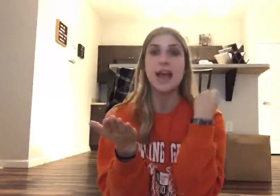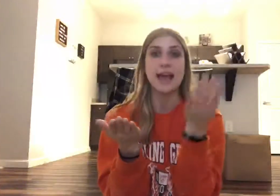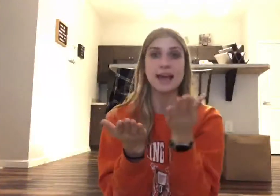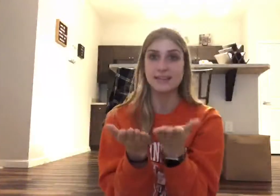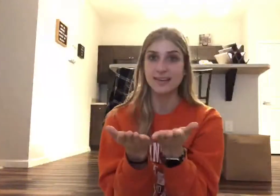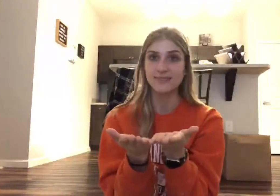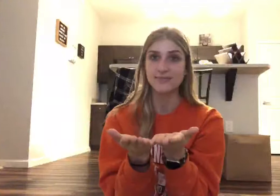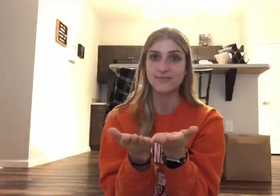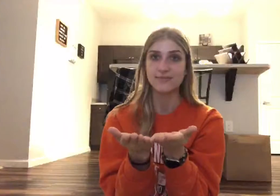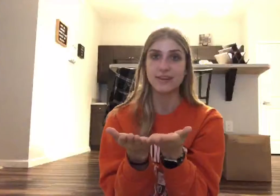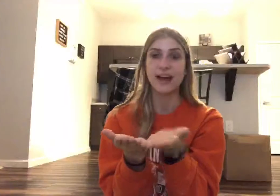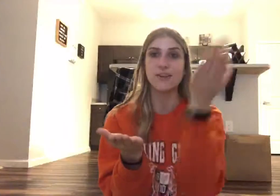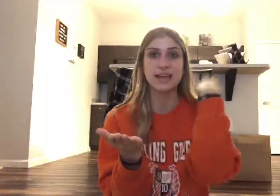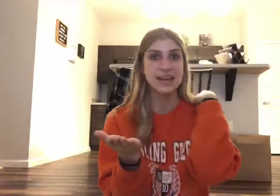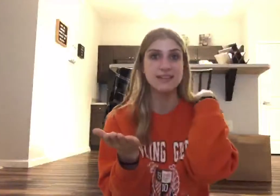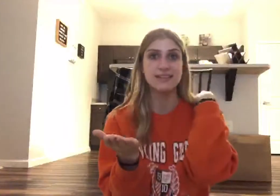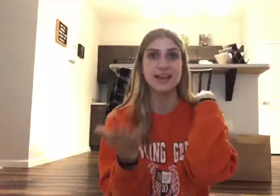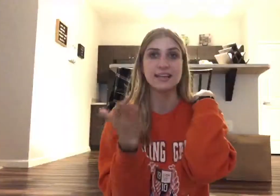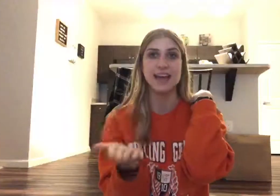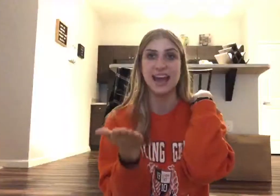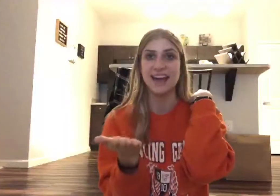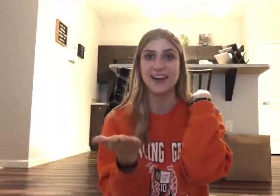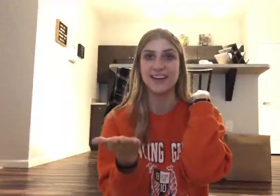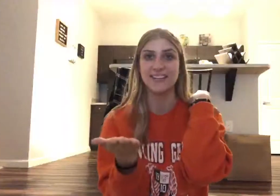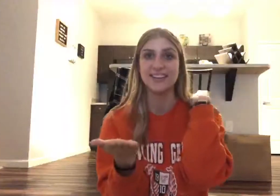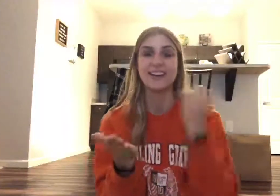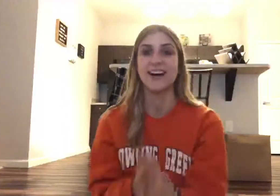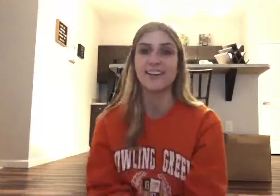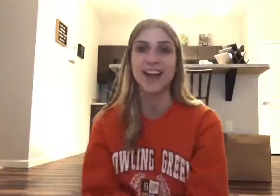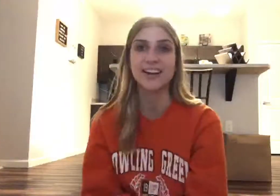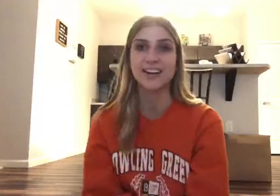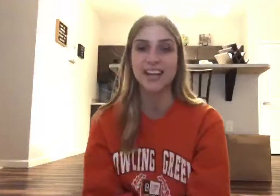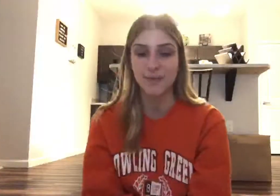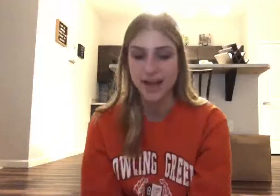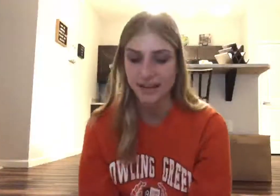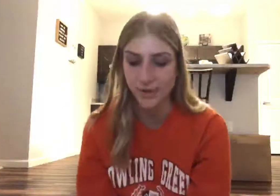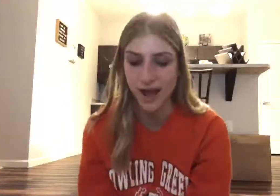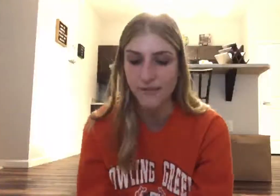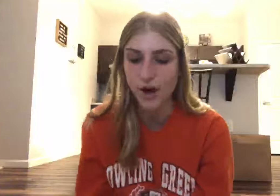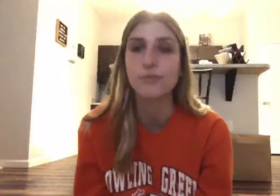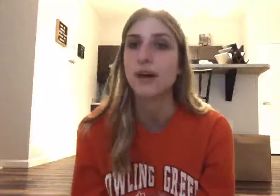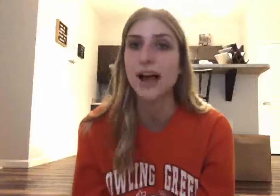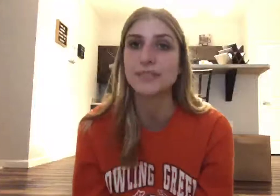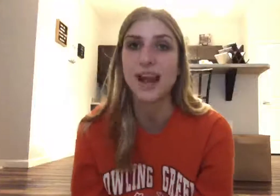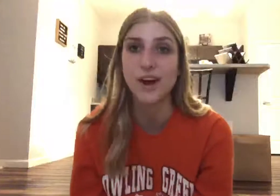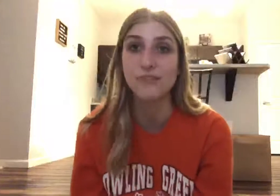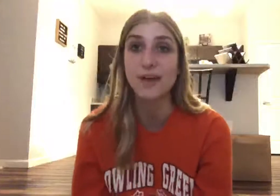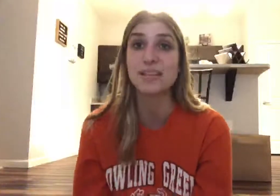Hailing without ing is hail. Okay, good job. Now we have our rhyme today. Our rhyme is